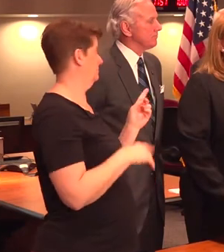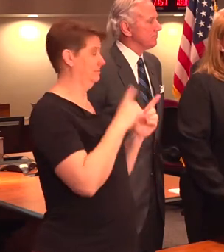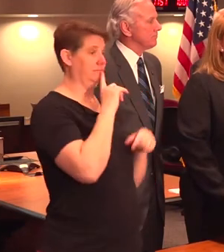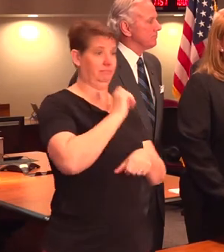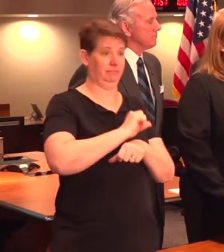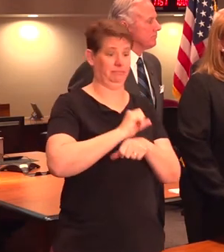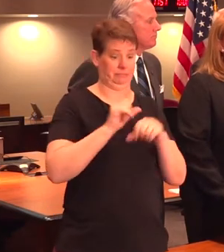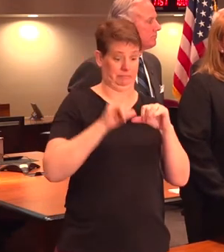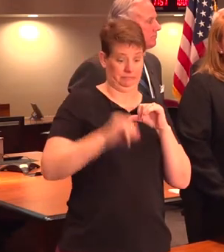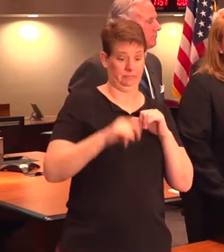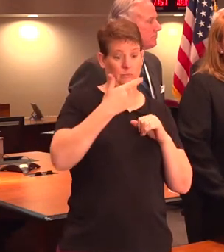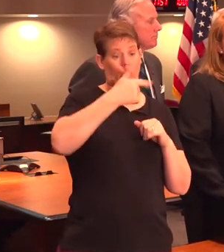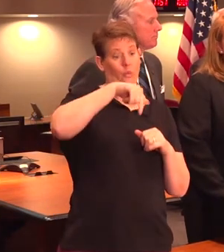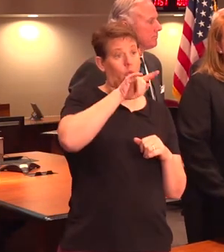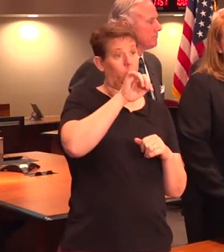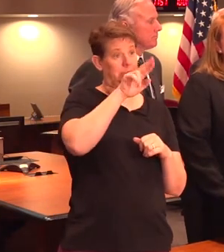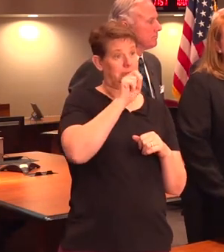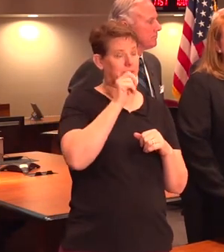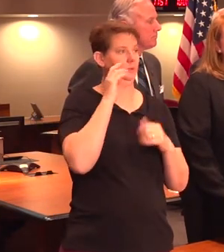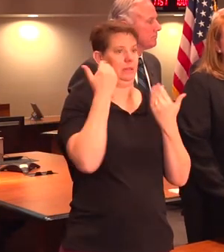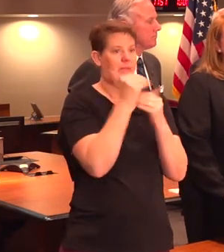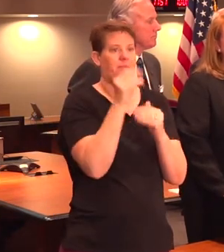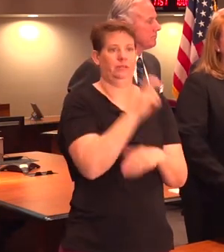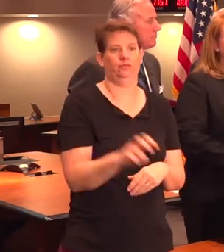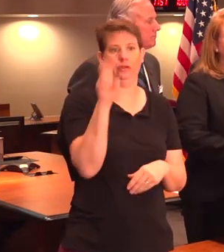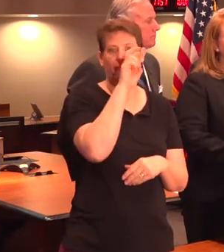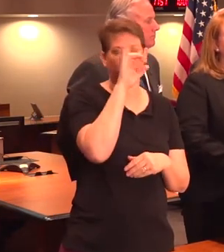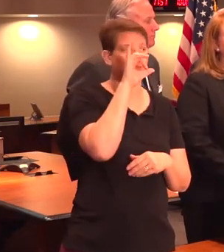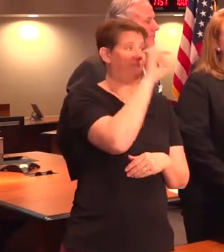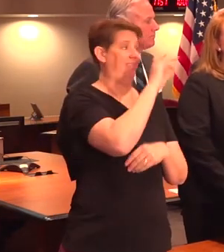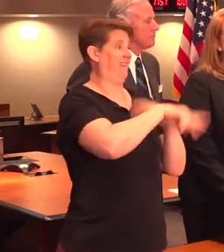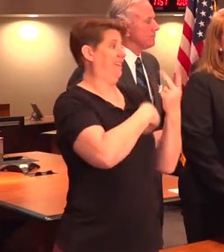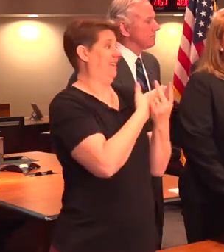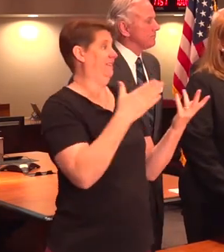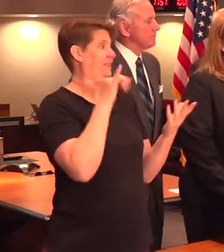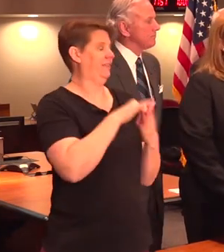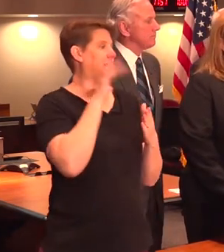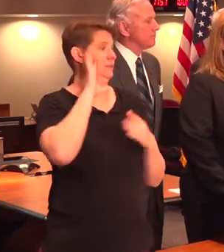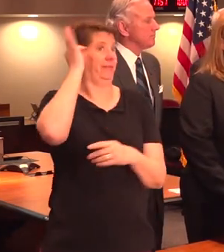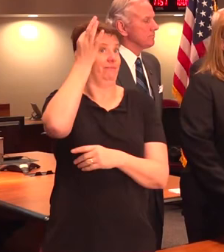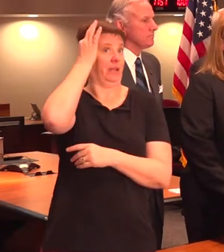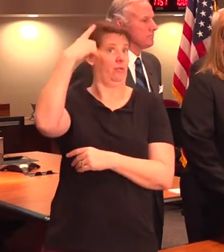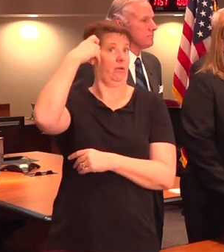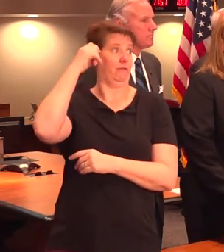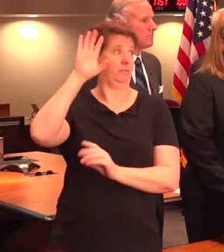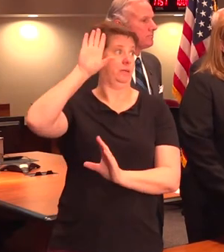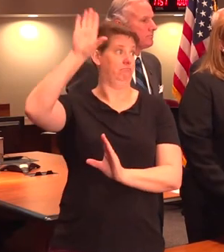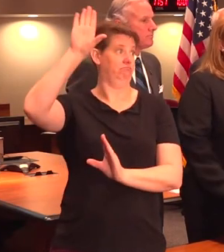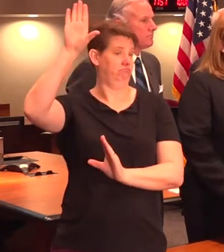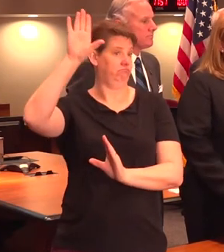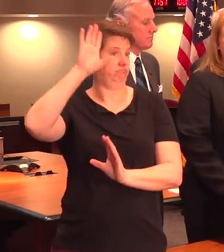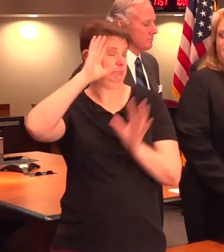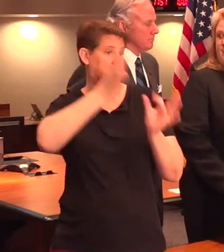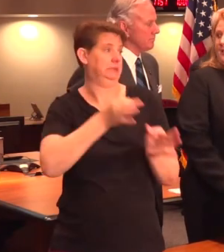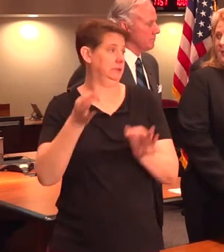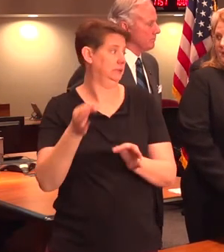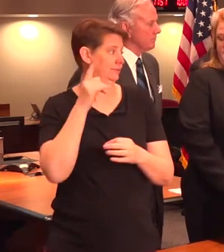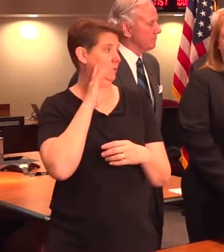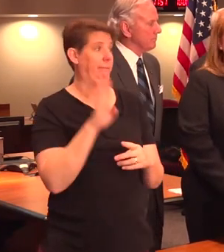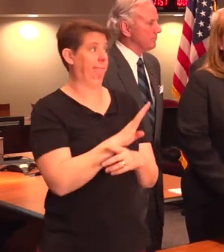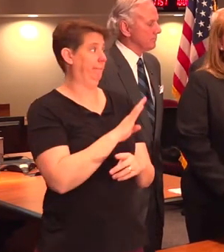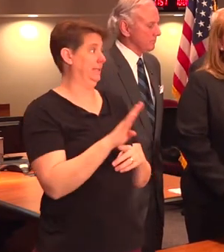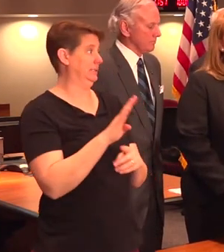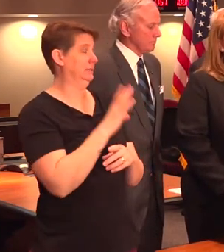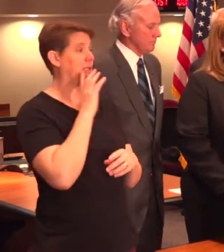quarantines or limiting travelers, anything of that sort is being done by the federal government. In terms of business,